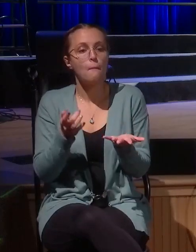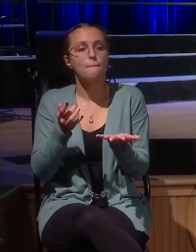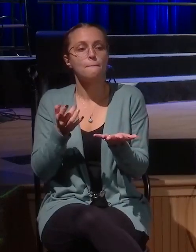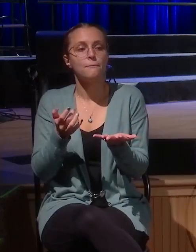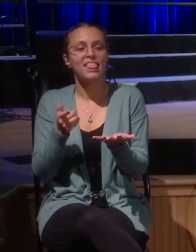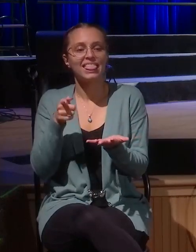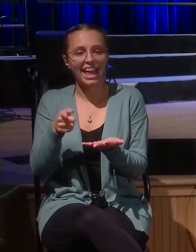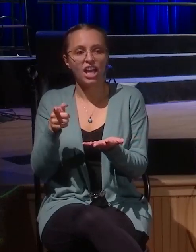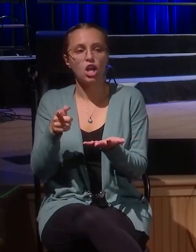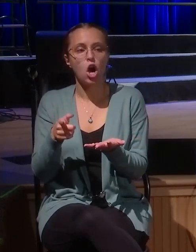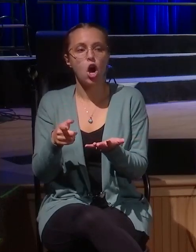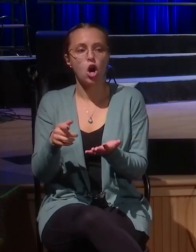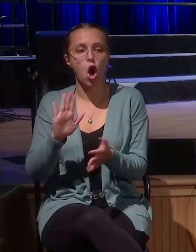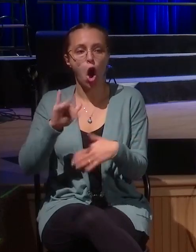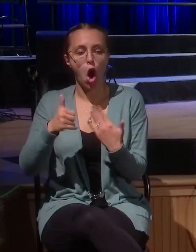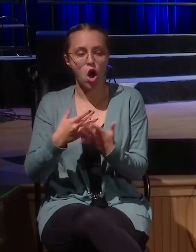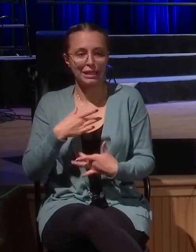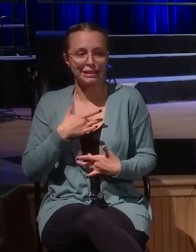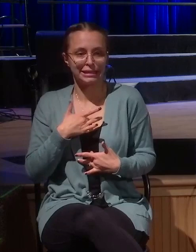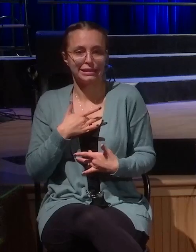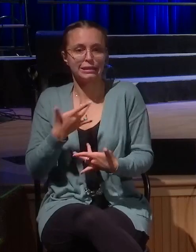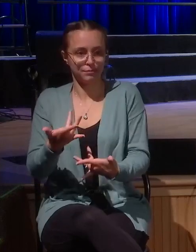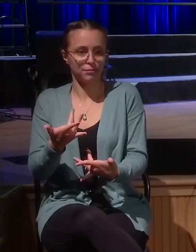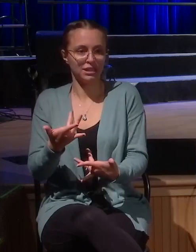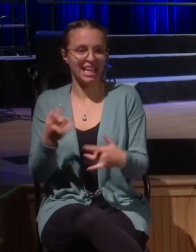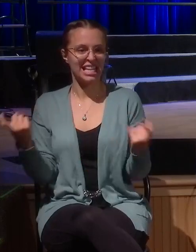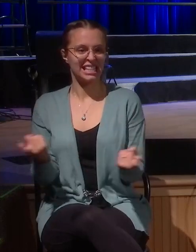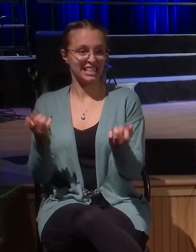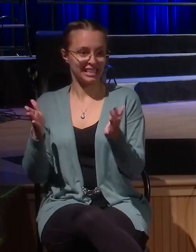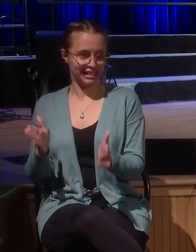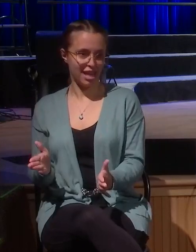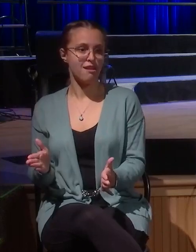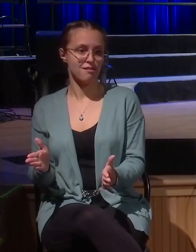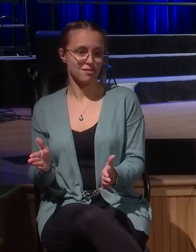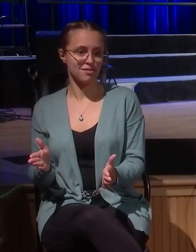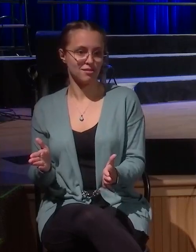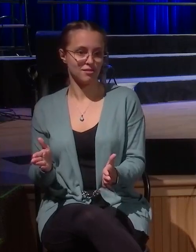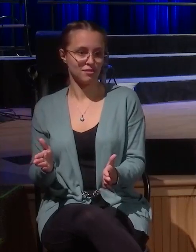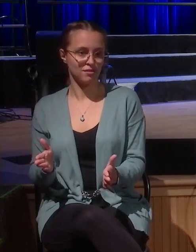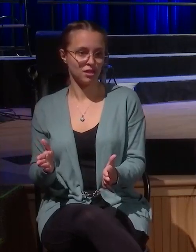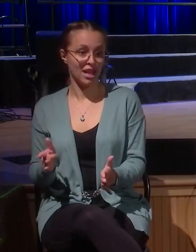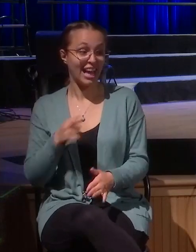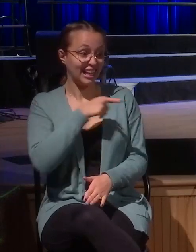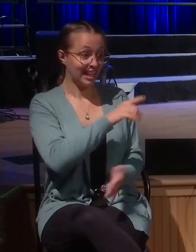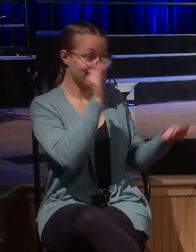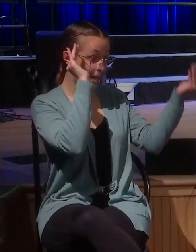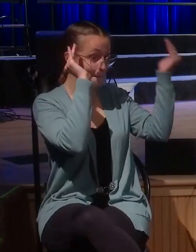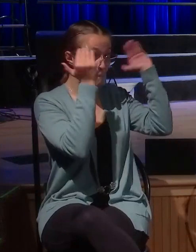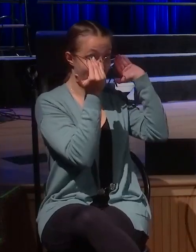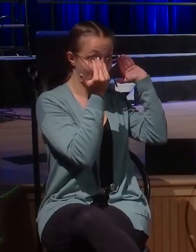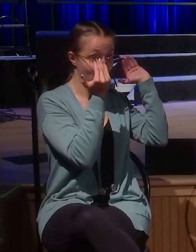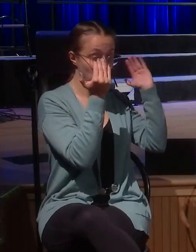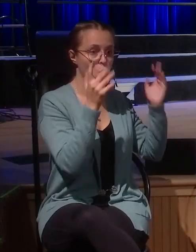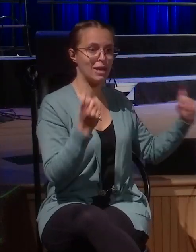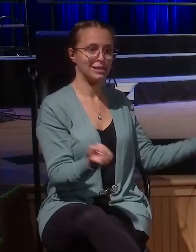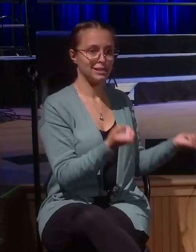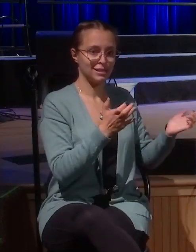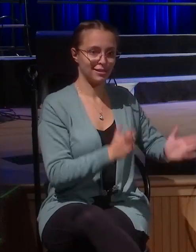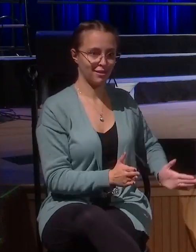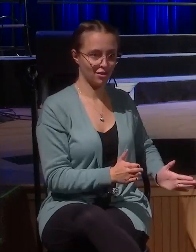against God, that he is looked at and he's compared to a tax collector. In fact, a tax collector in Jewish law is not even able to